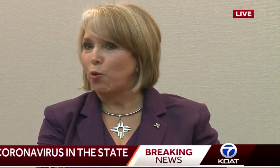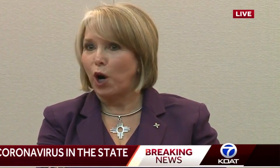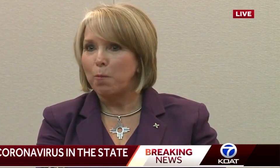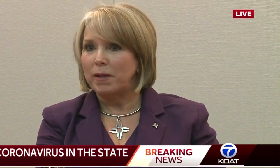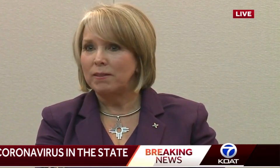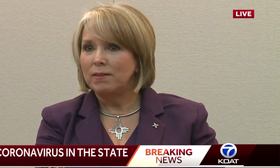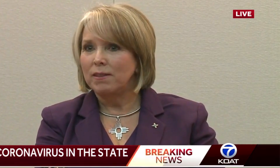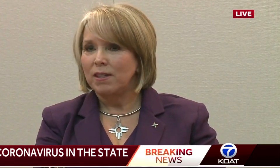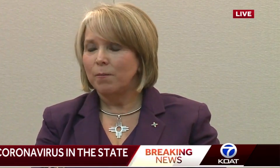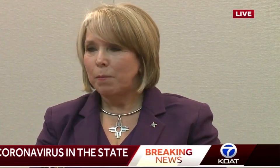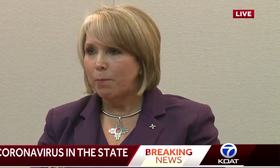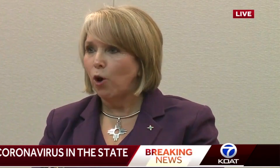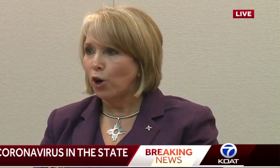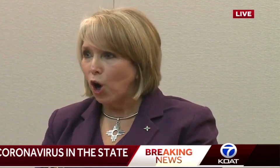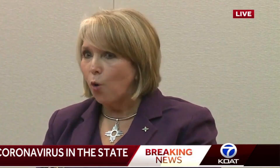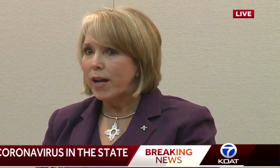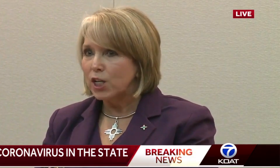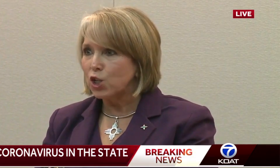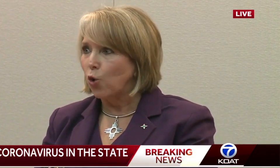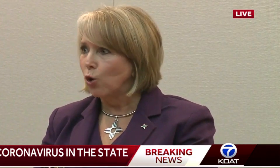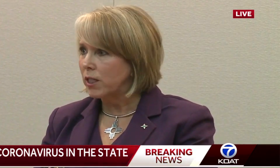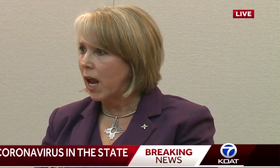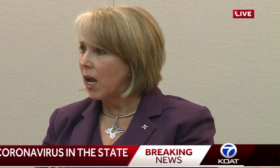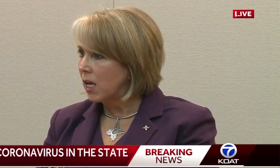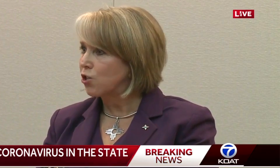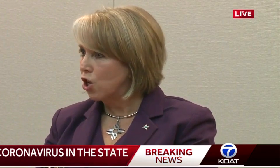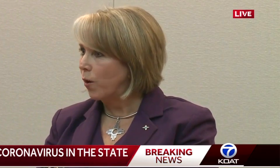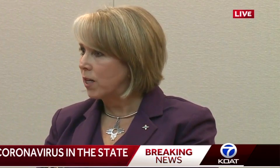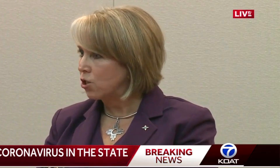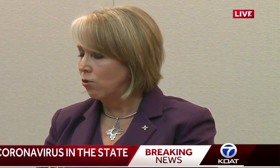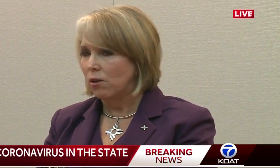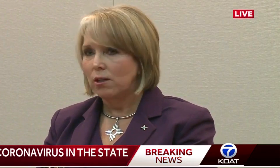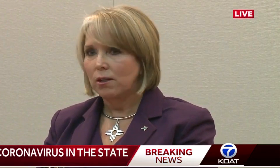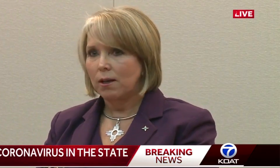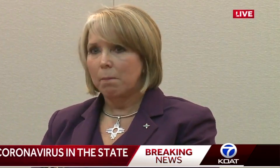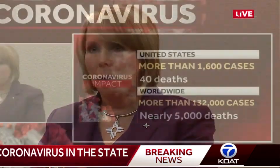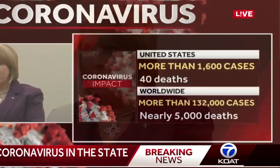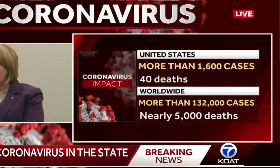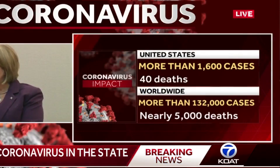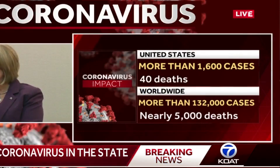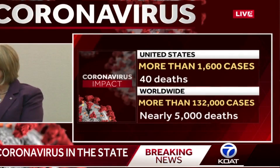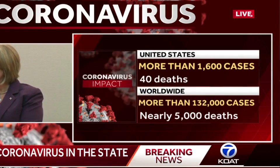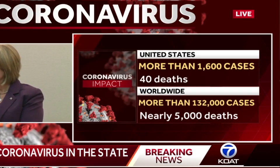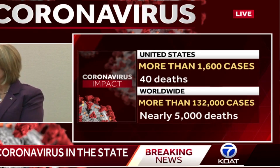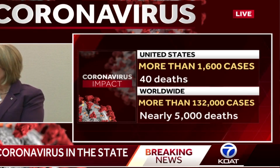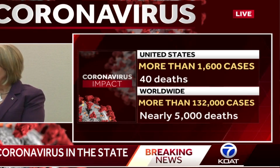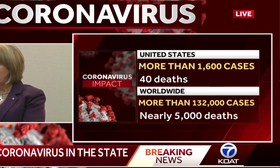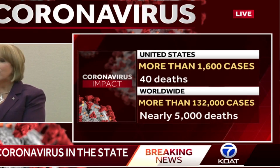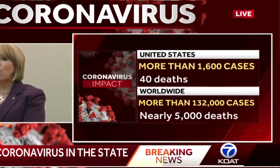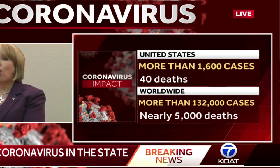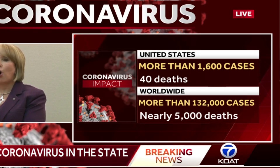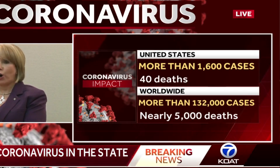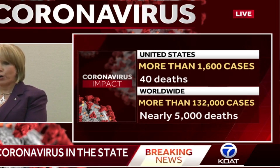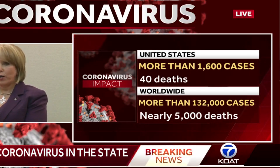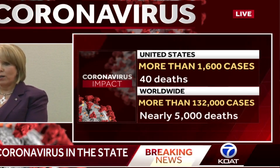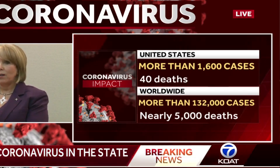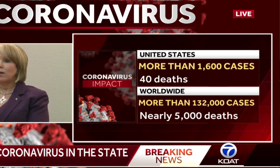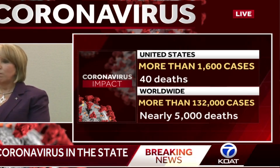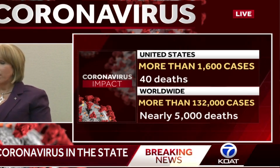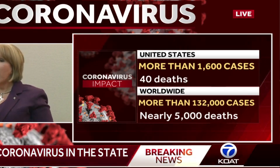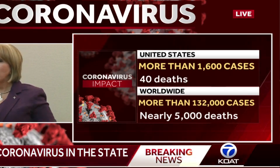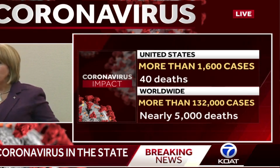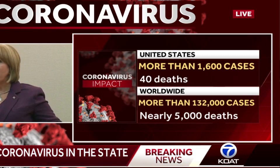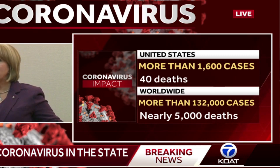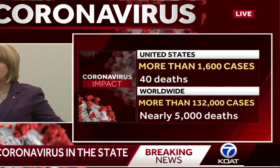schools were open. People are going to school today. Kids are going to school. Monday, they're closed. That's hard.